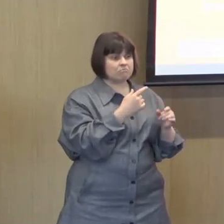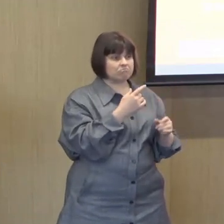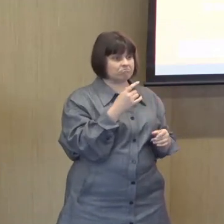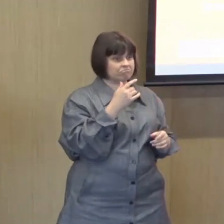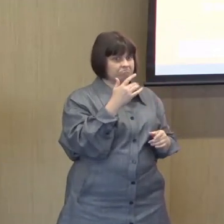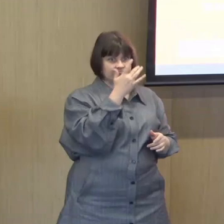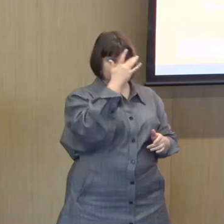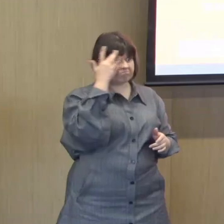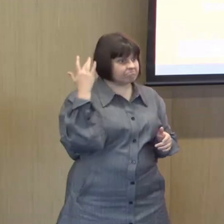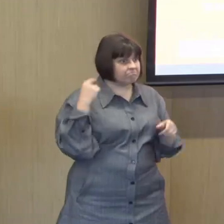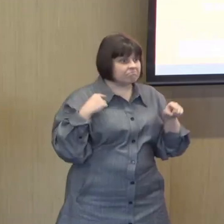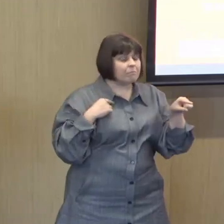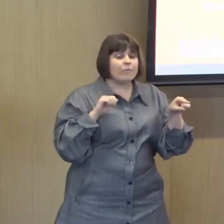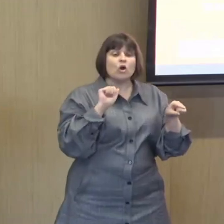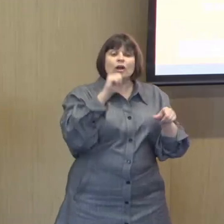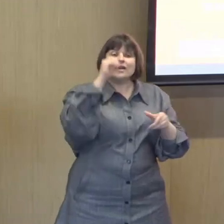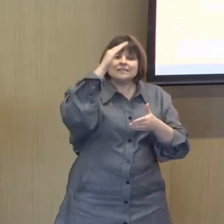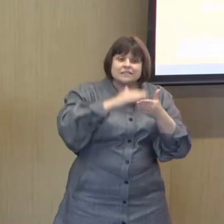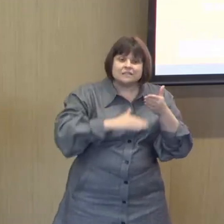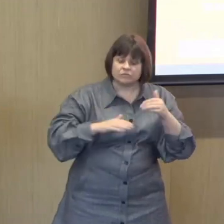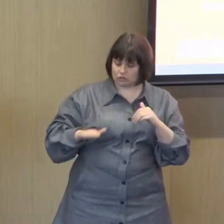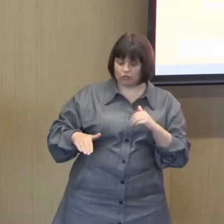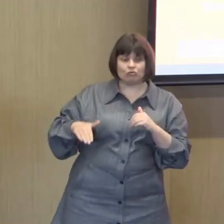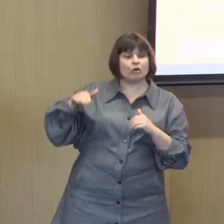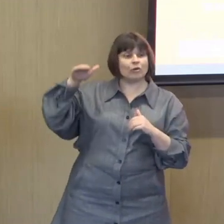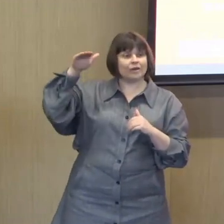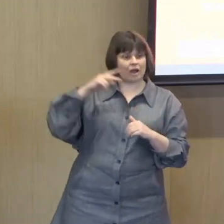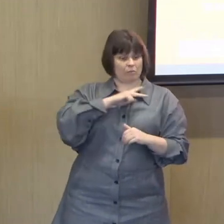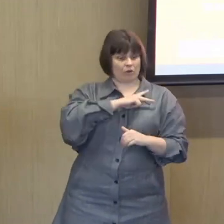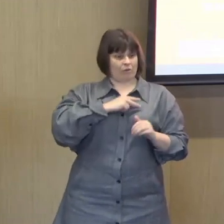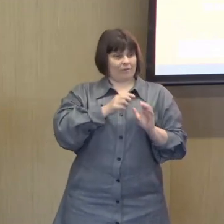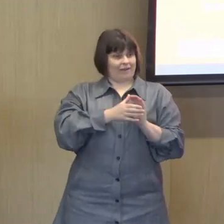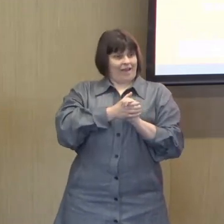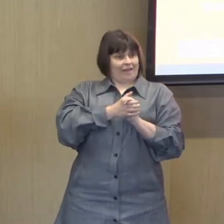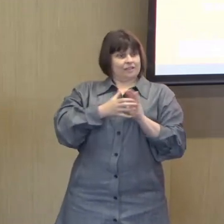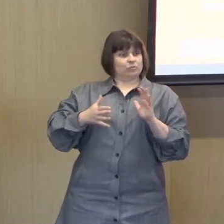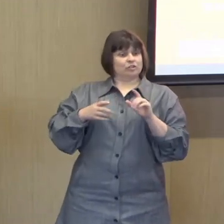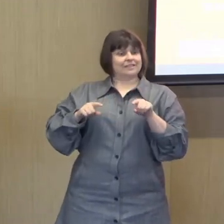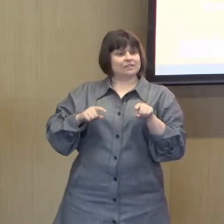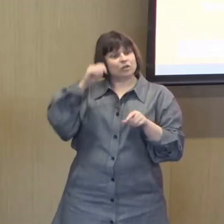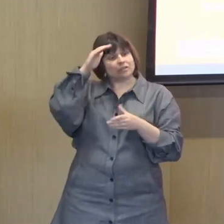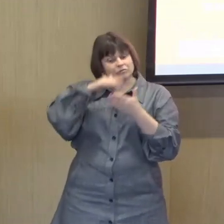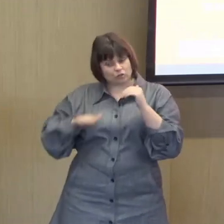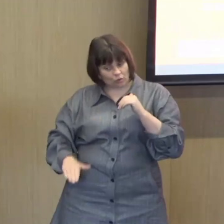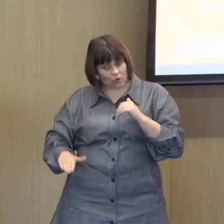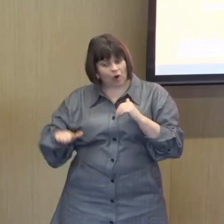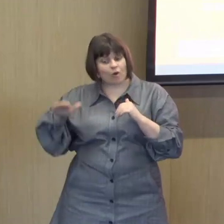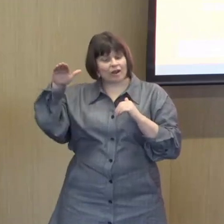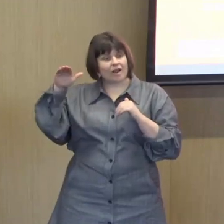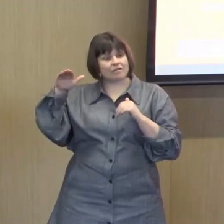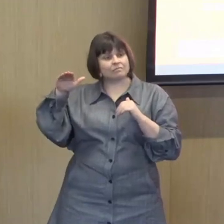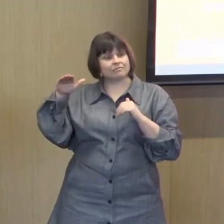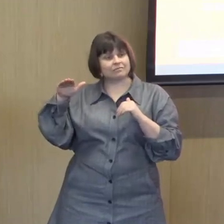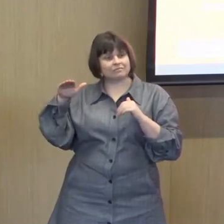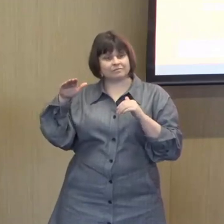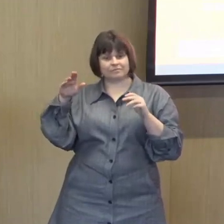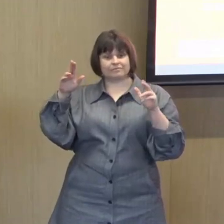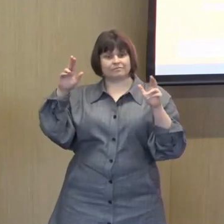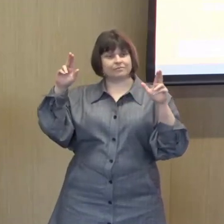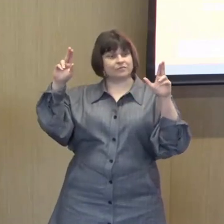own experience and professional expertise is around and as a member of the Australian Indian community